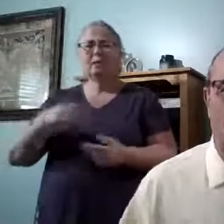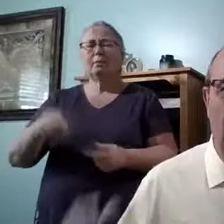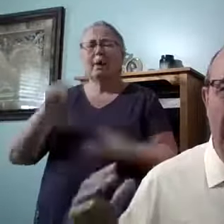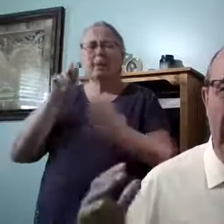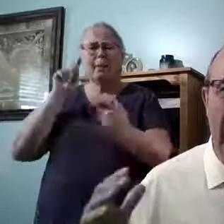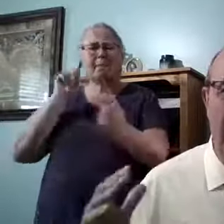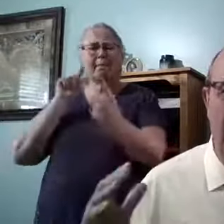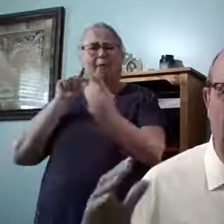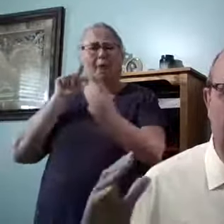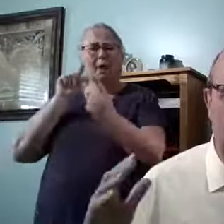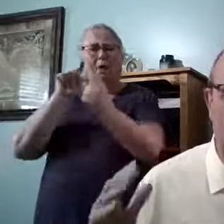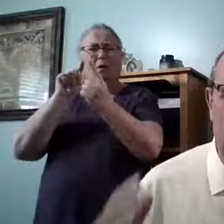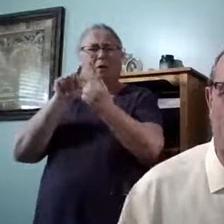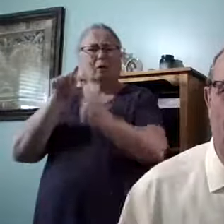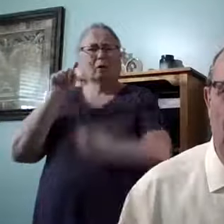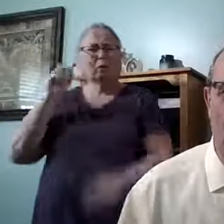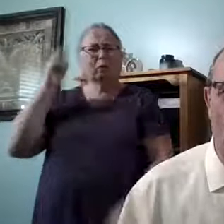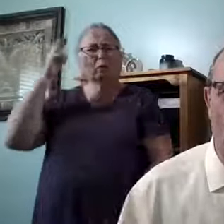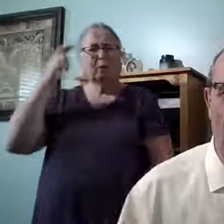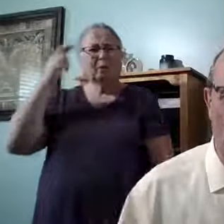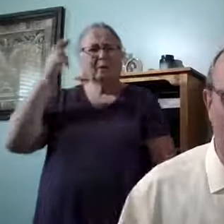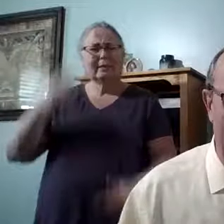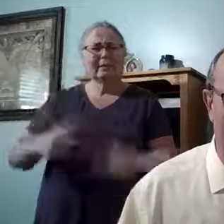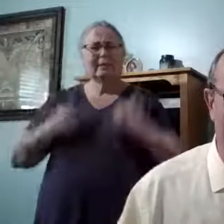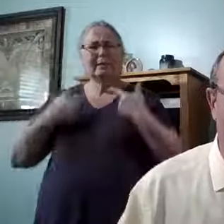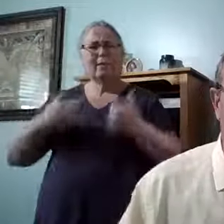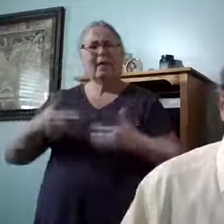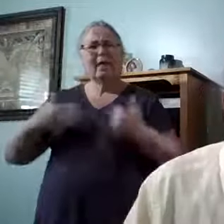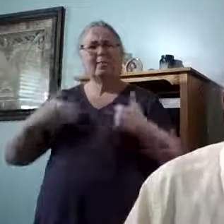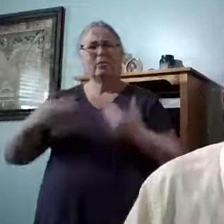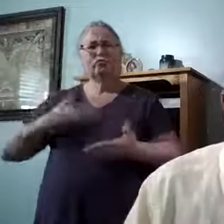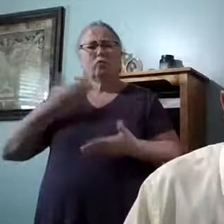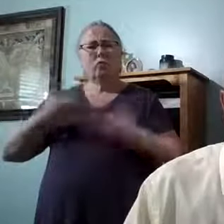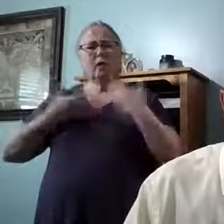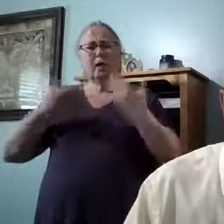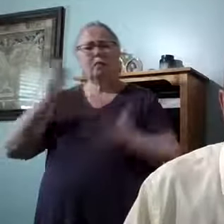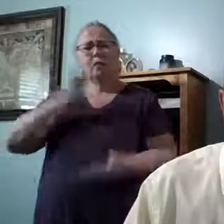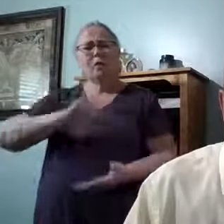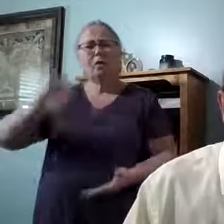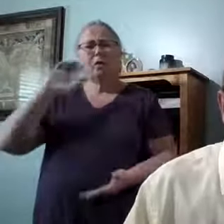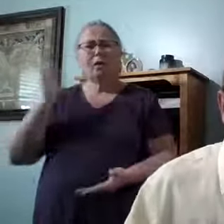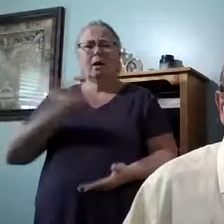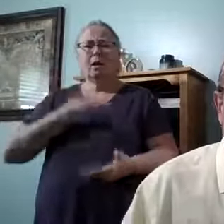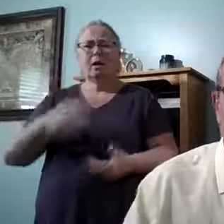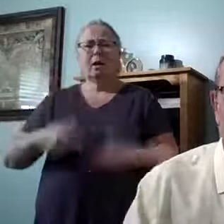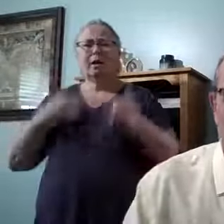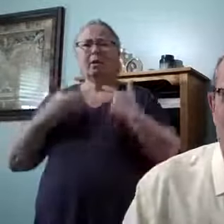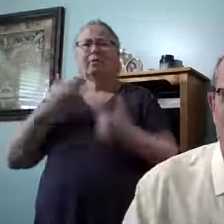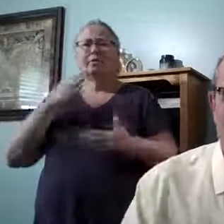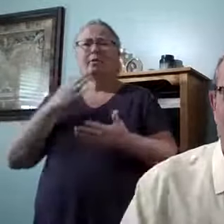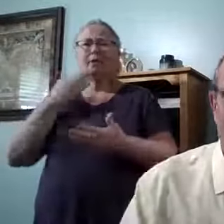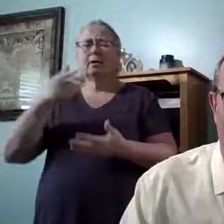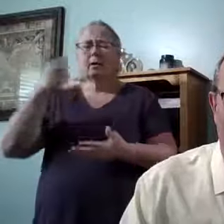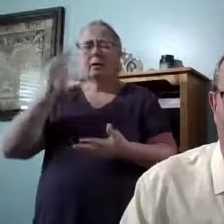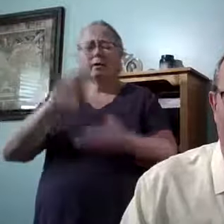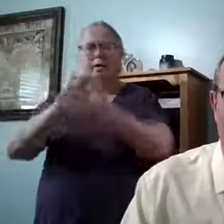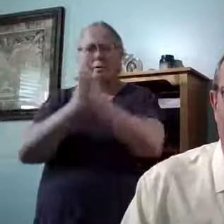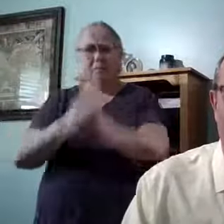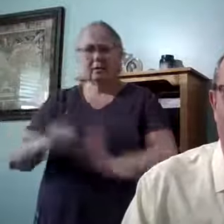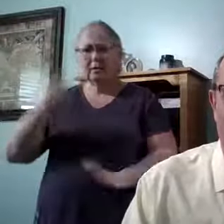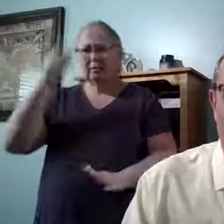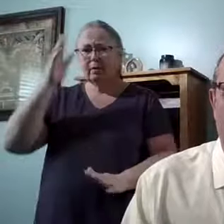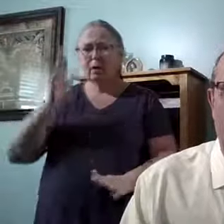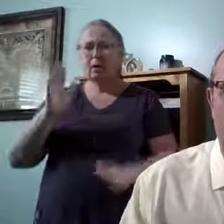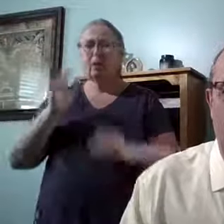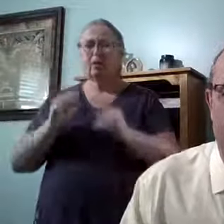We're going to have the joy of the Lord in our life. Praise God. The peace of God will operate